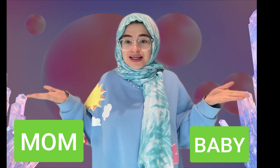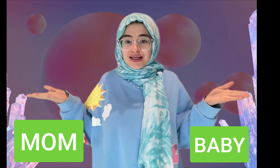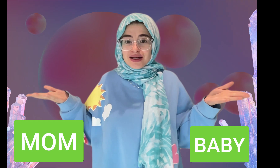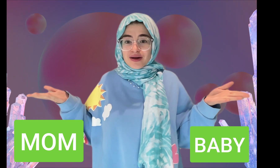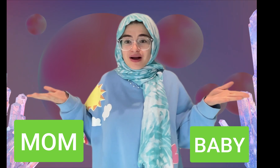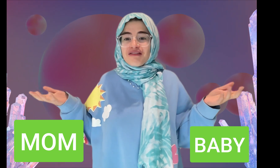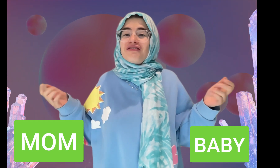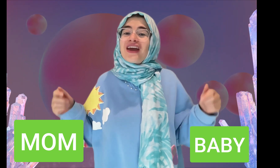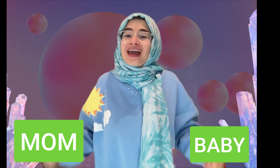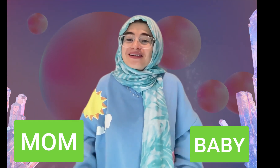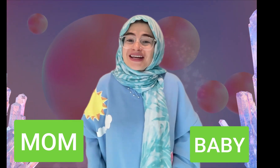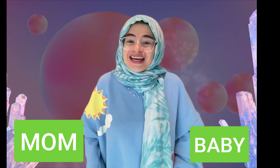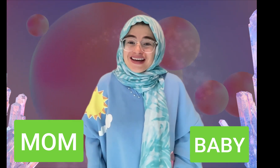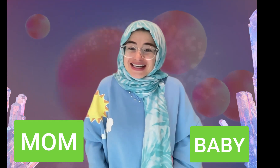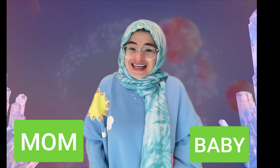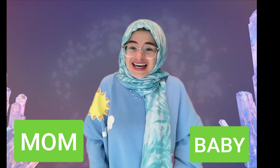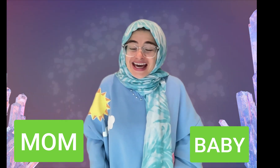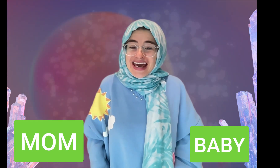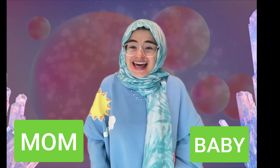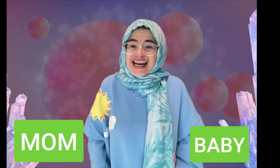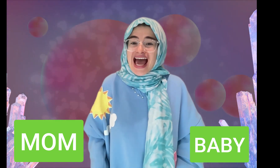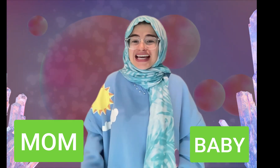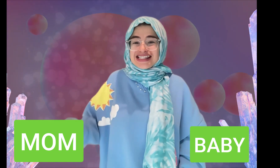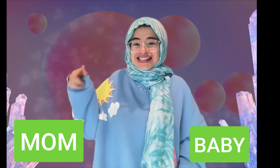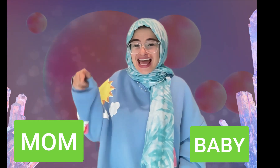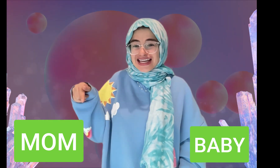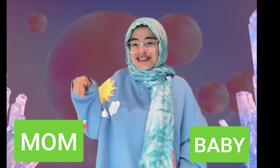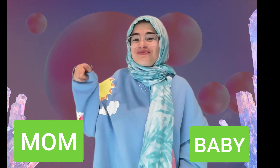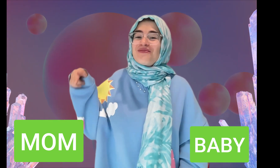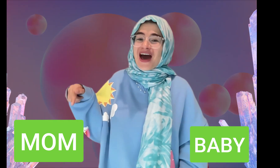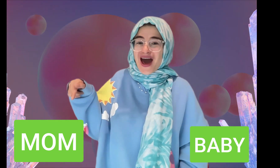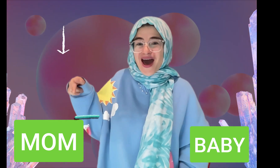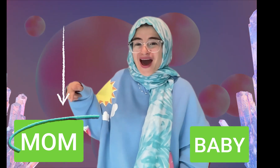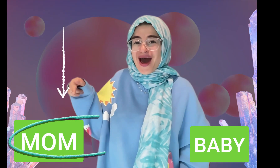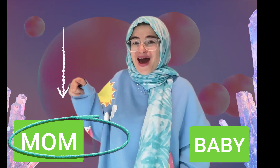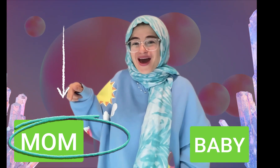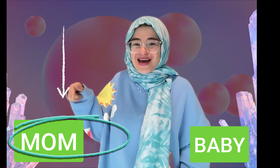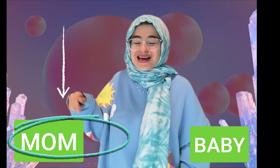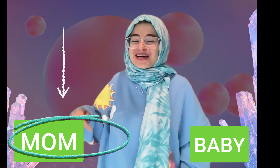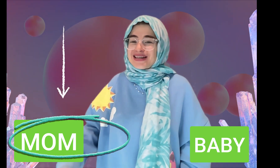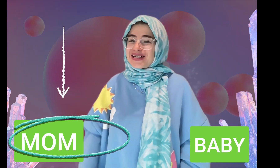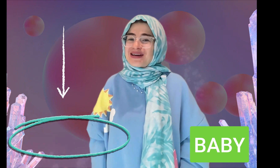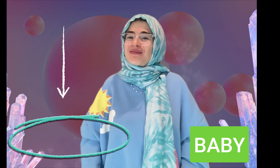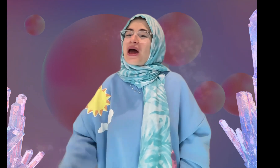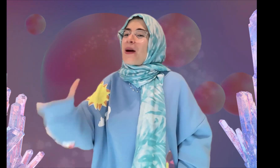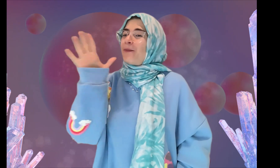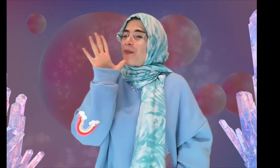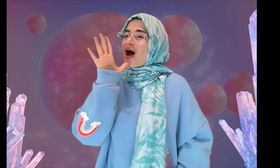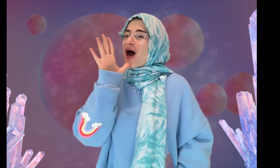very good I signed mom mom